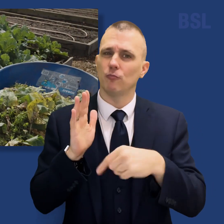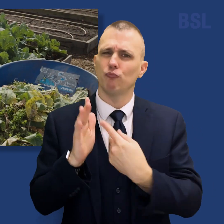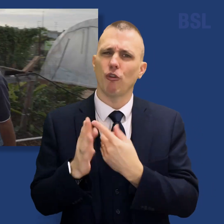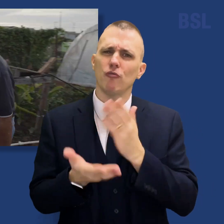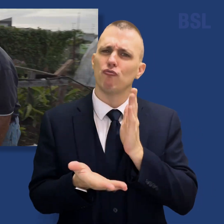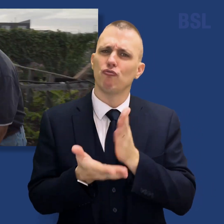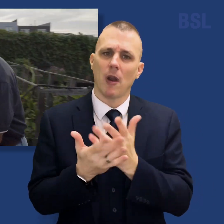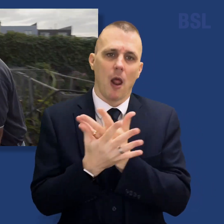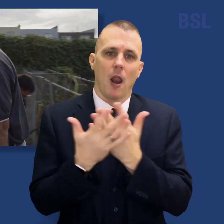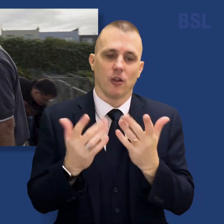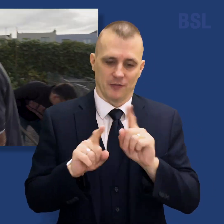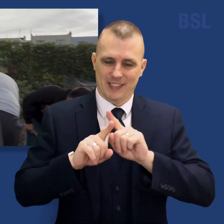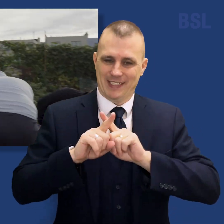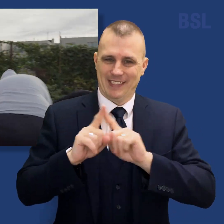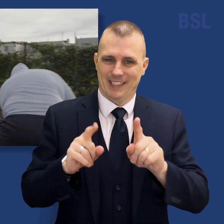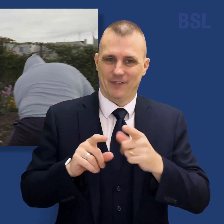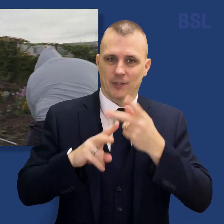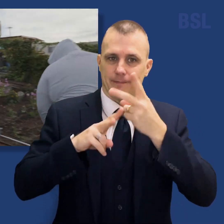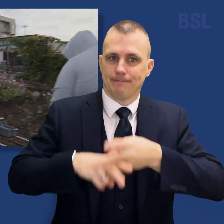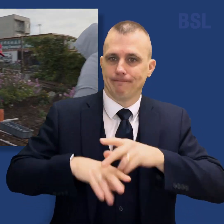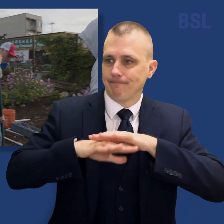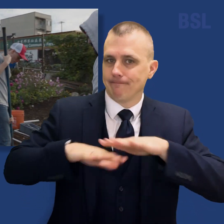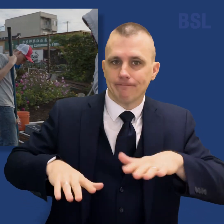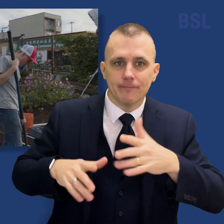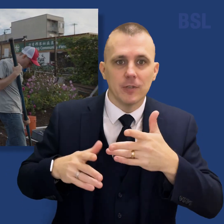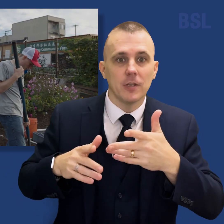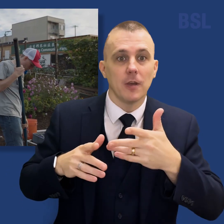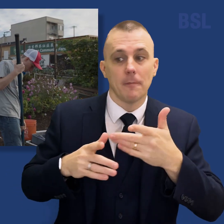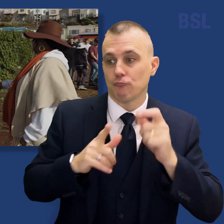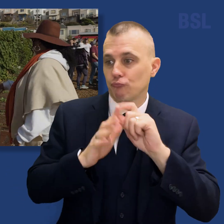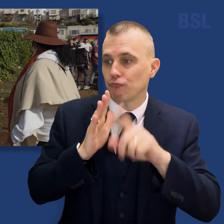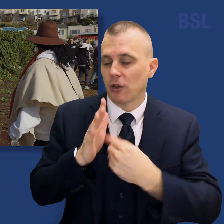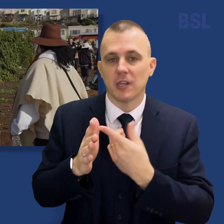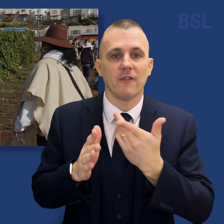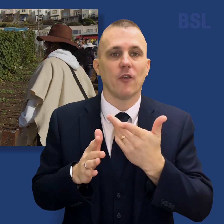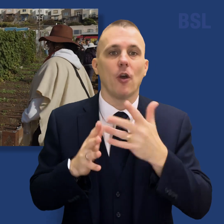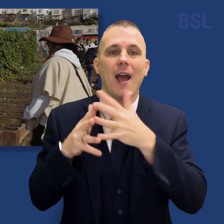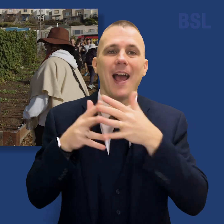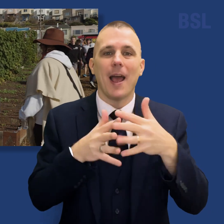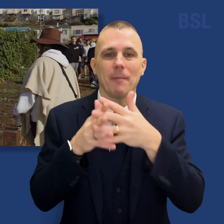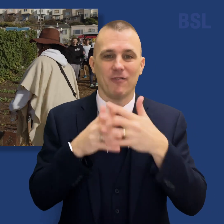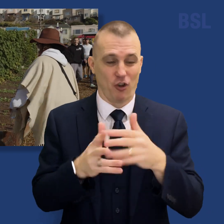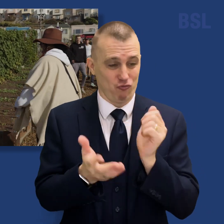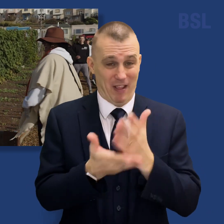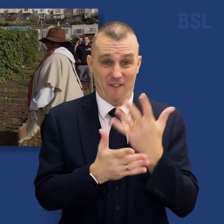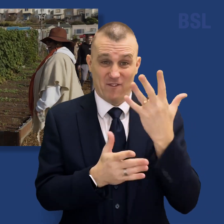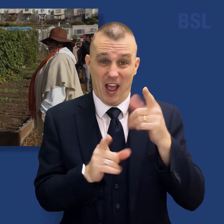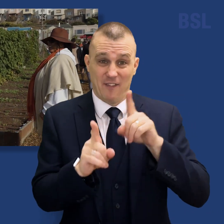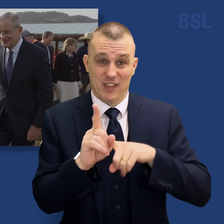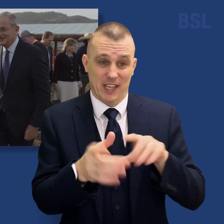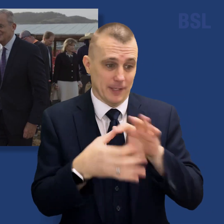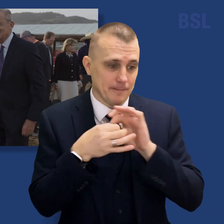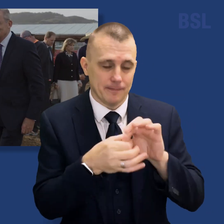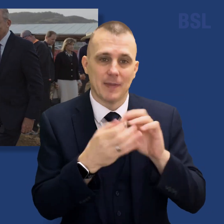the first of several humanitarian efforts planned for North American cities, born out of a five-year collaboration between the